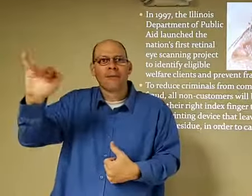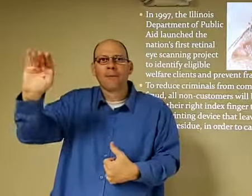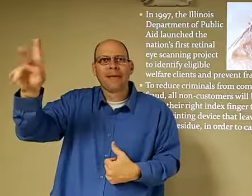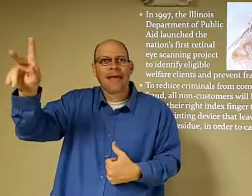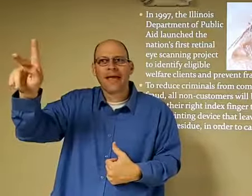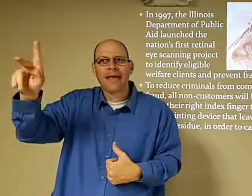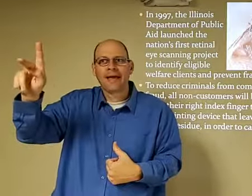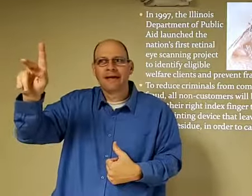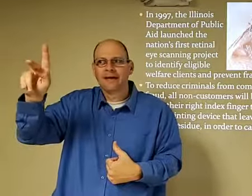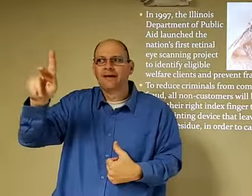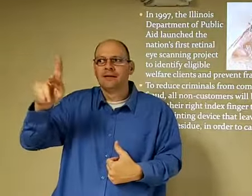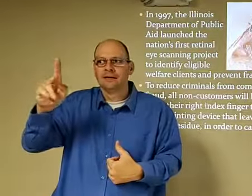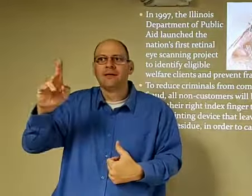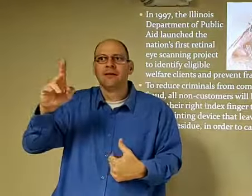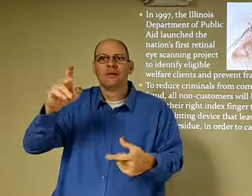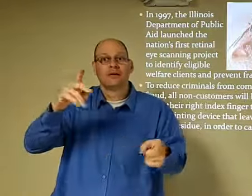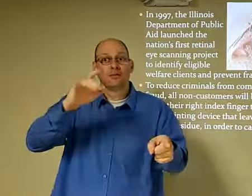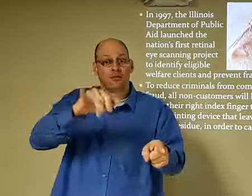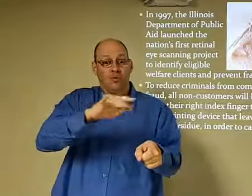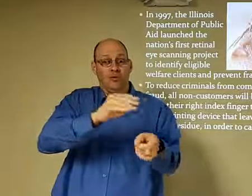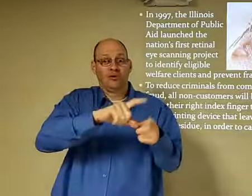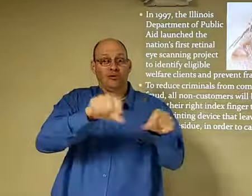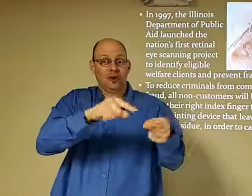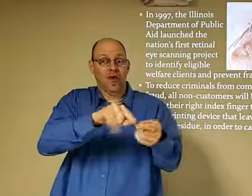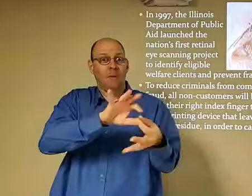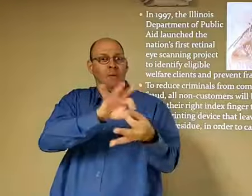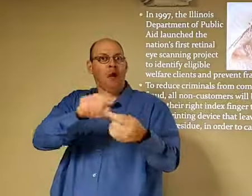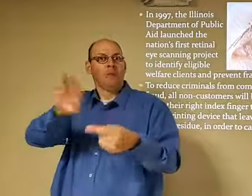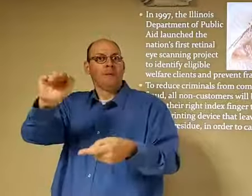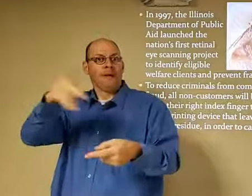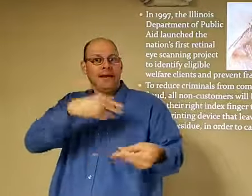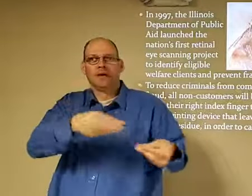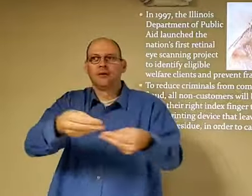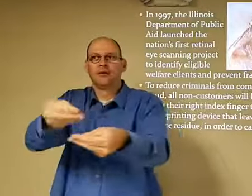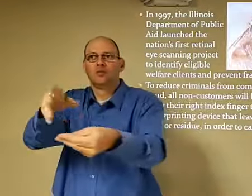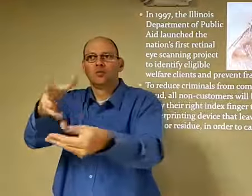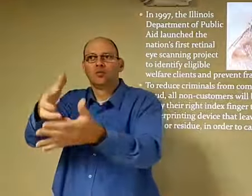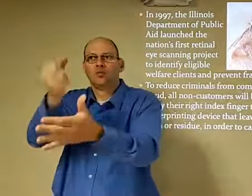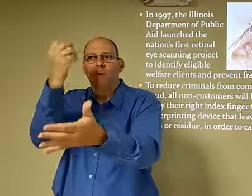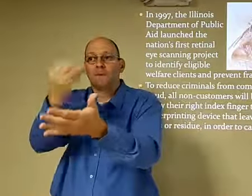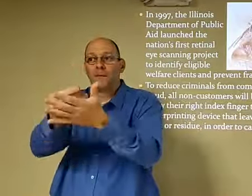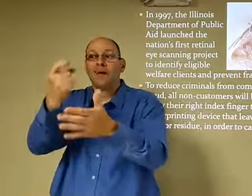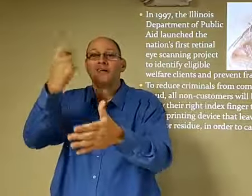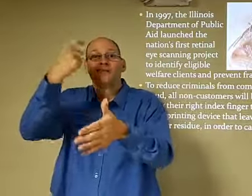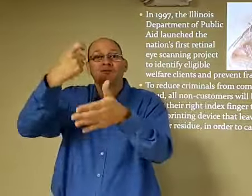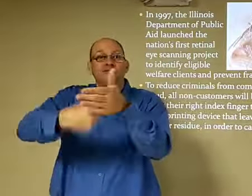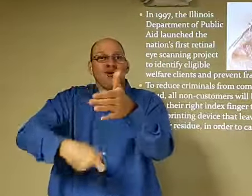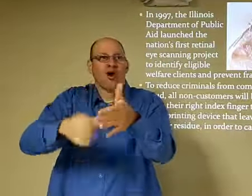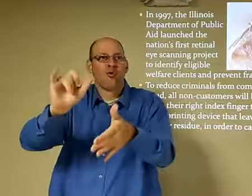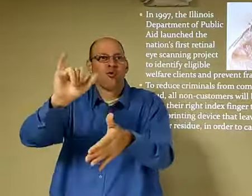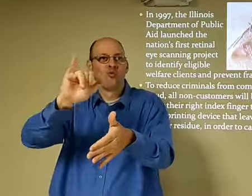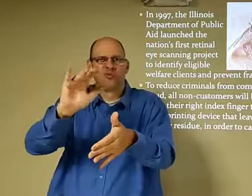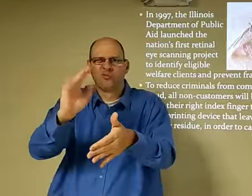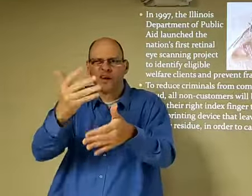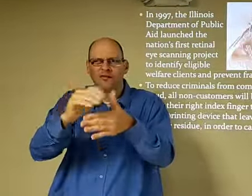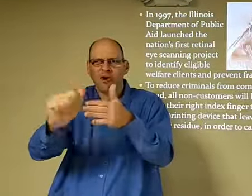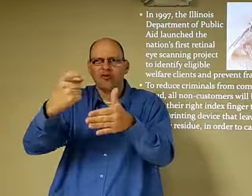I didn't have an account with that specific bank, but the person that wrote me the check, that was their bank. And so, I took the check there because it was their